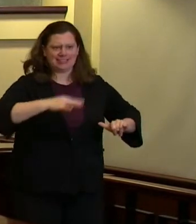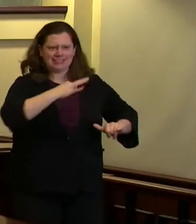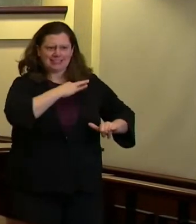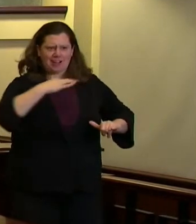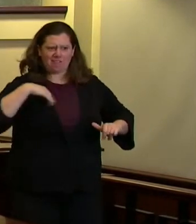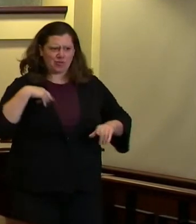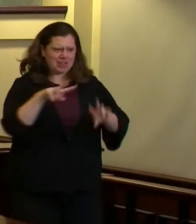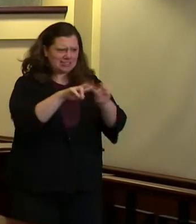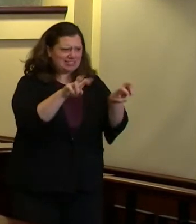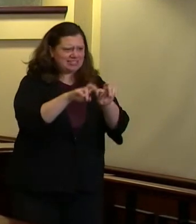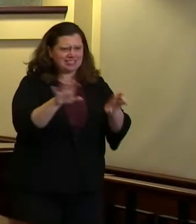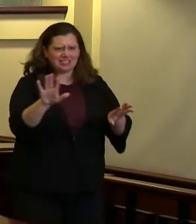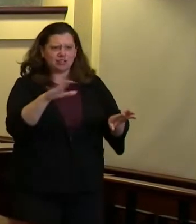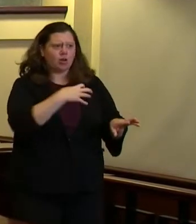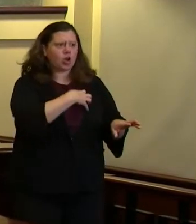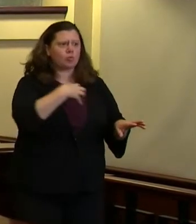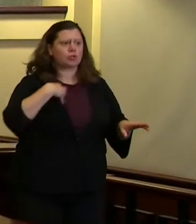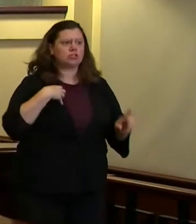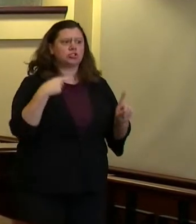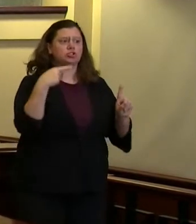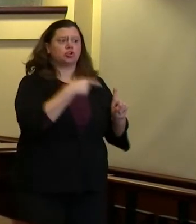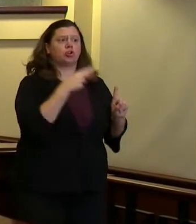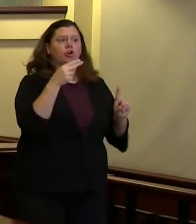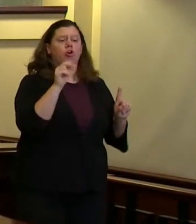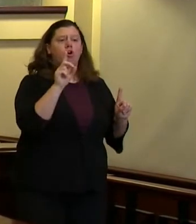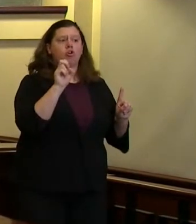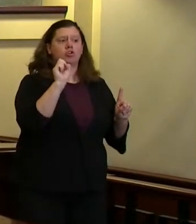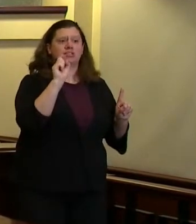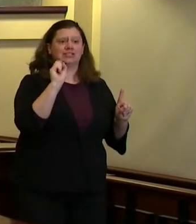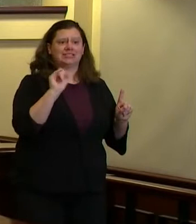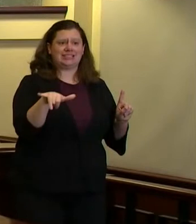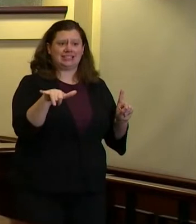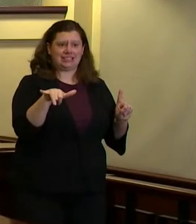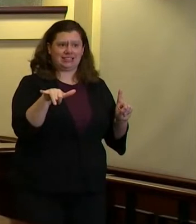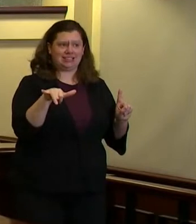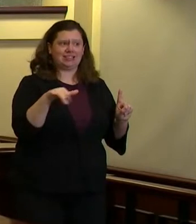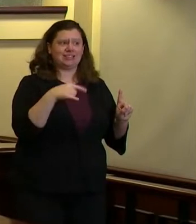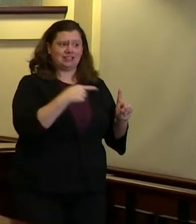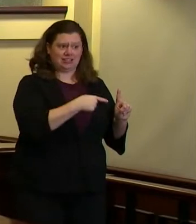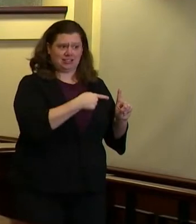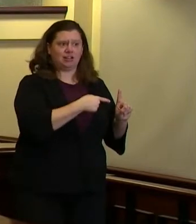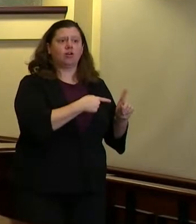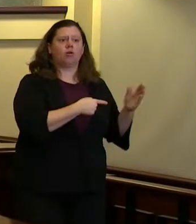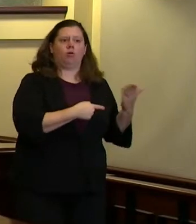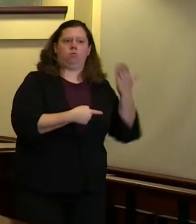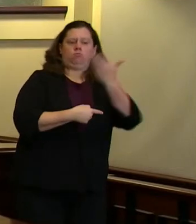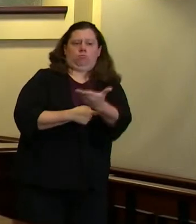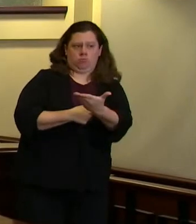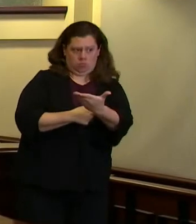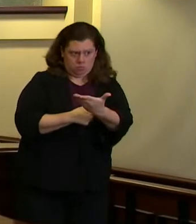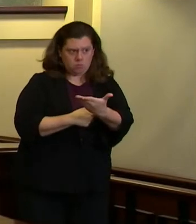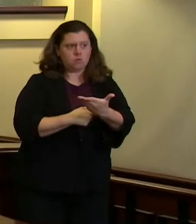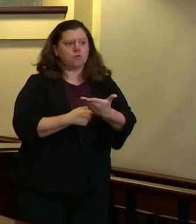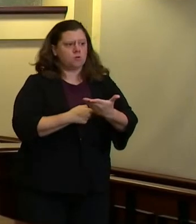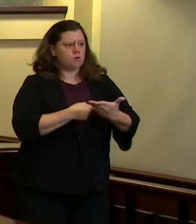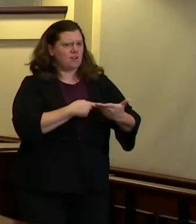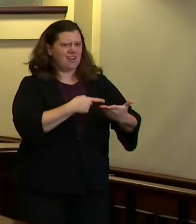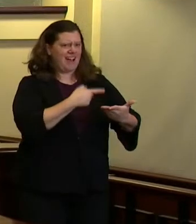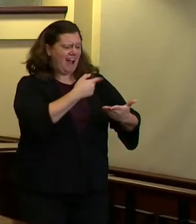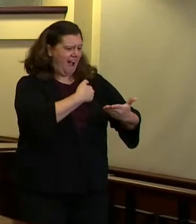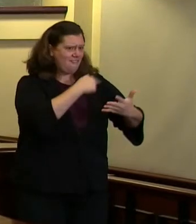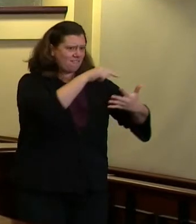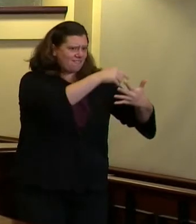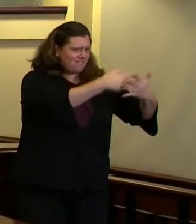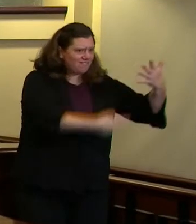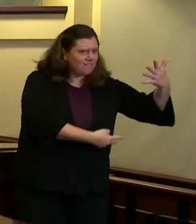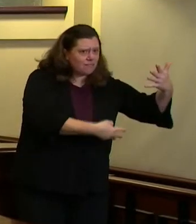Hardesty's proposals we still have a number of questions about virtually all of them in terms of number